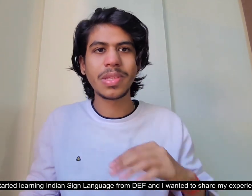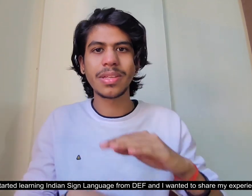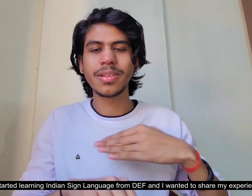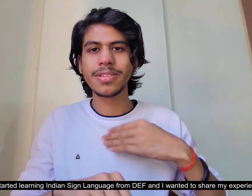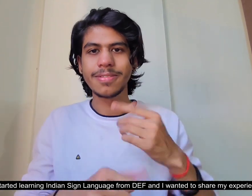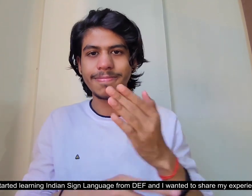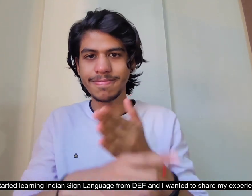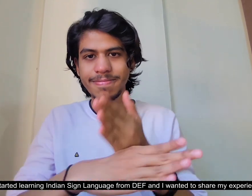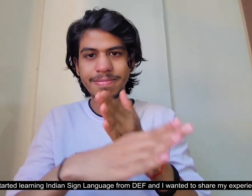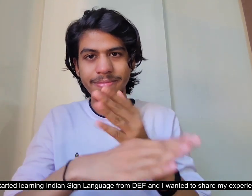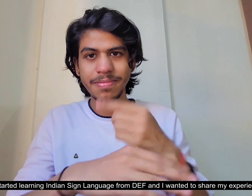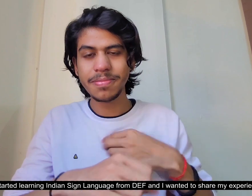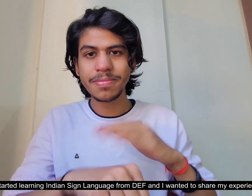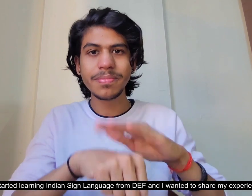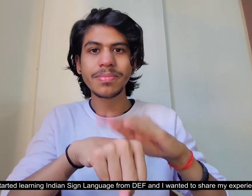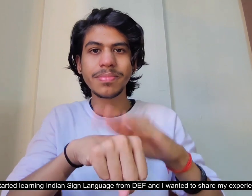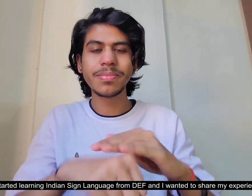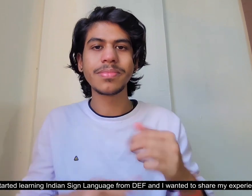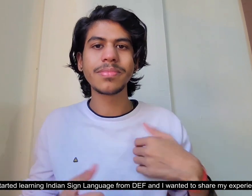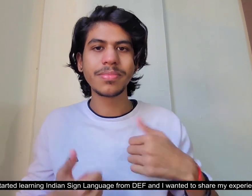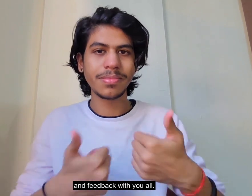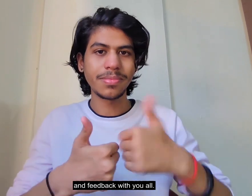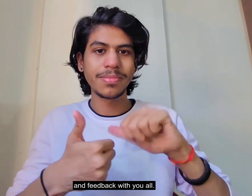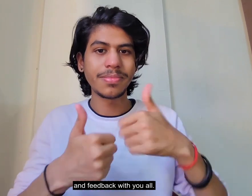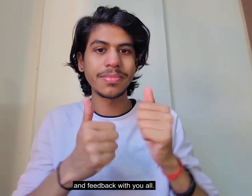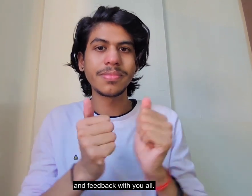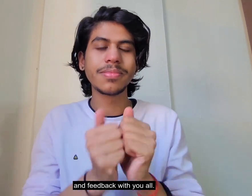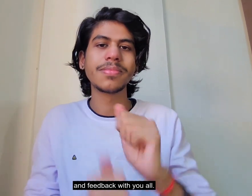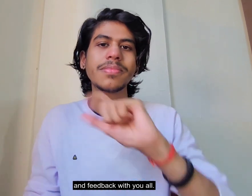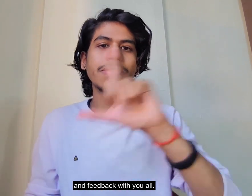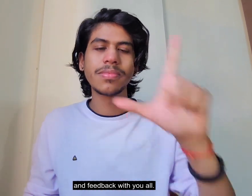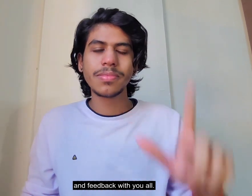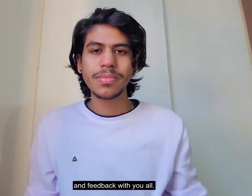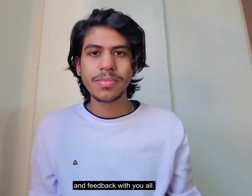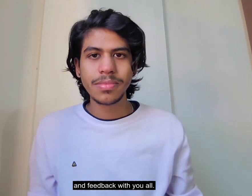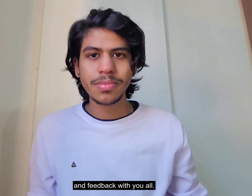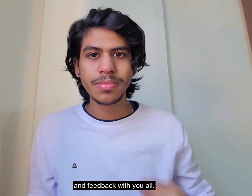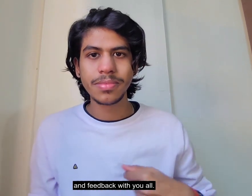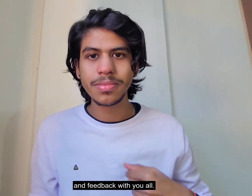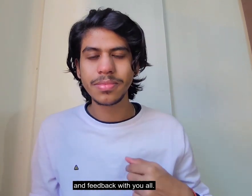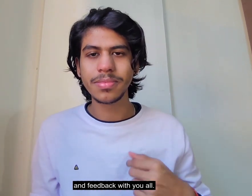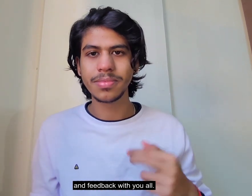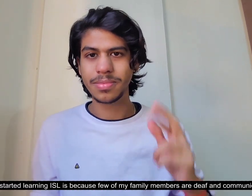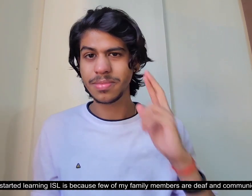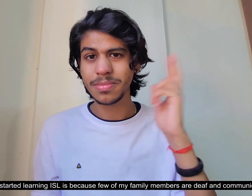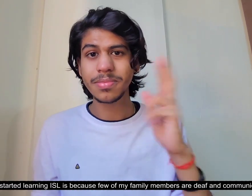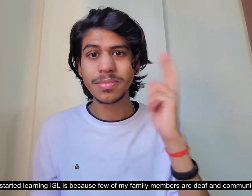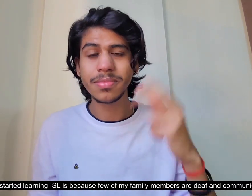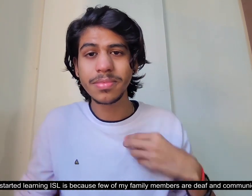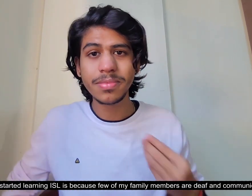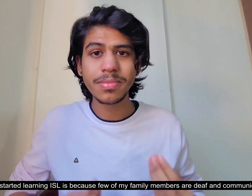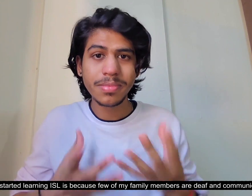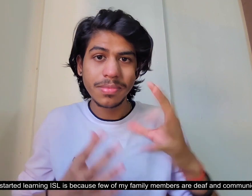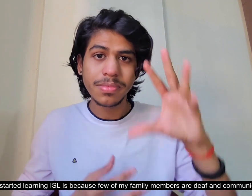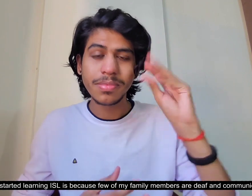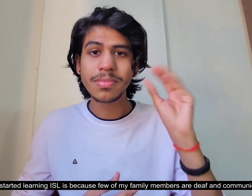wanted to share my experience and feedback with you all. The reason I started learning